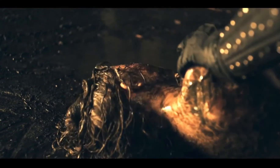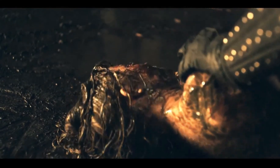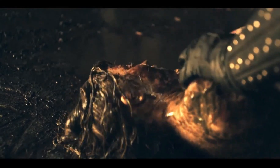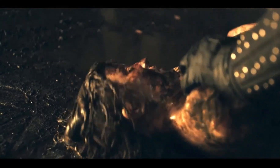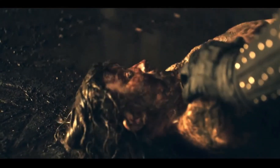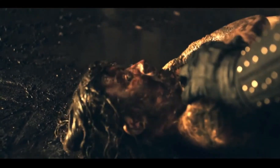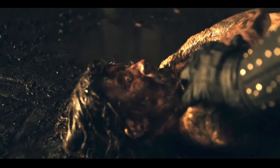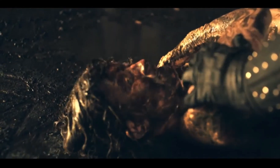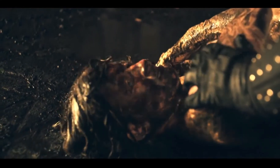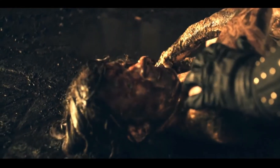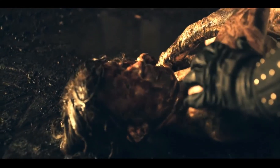I love